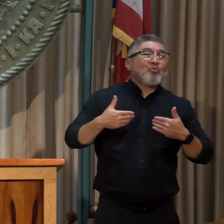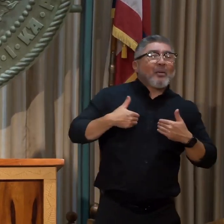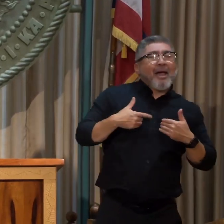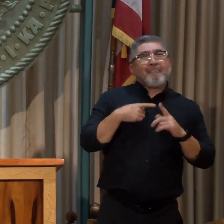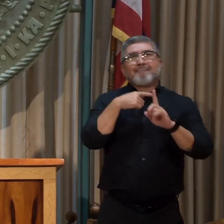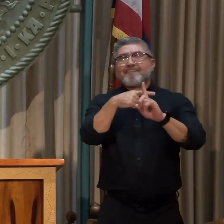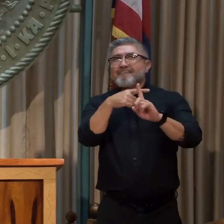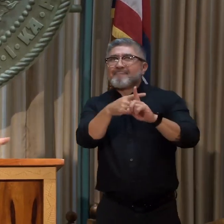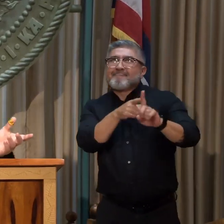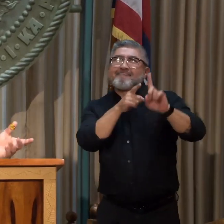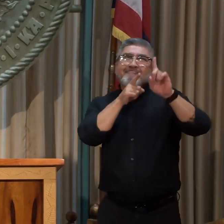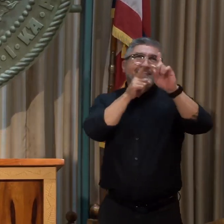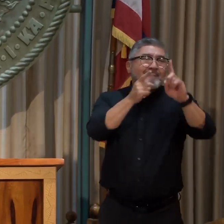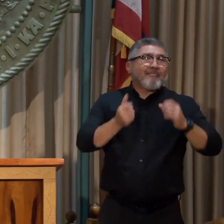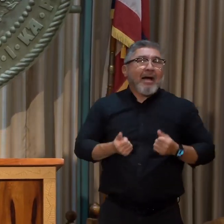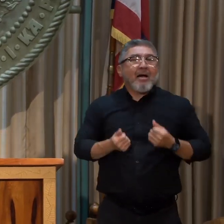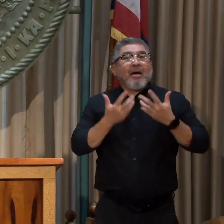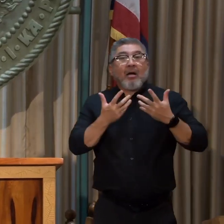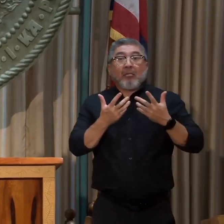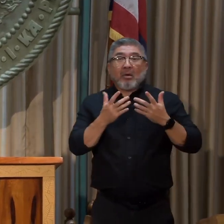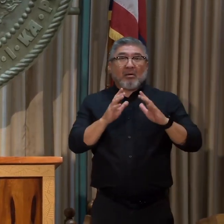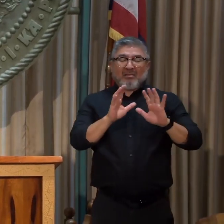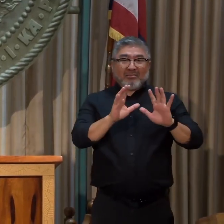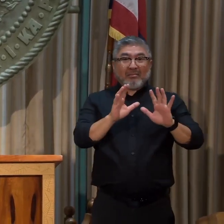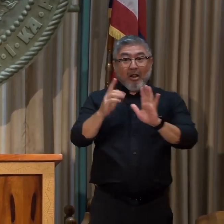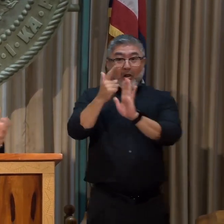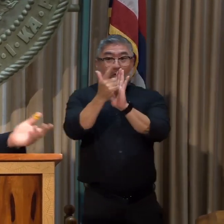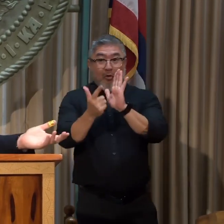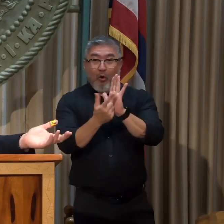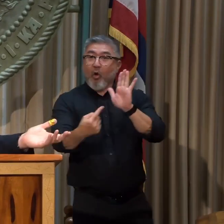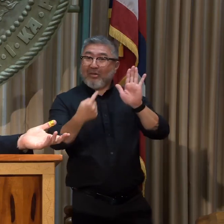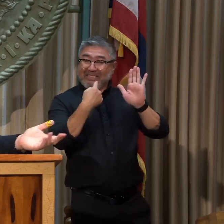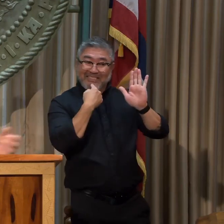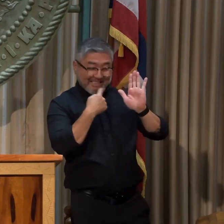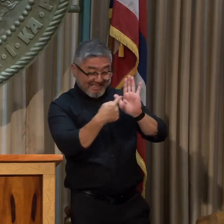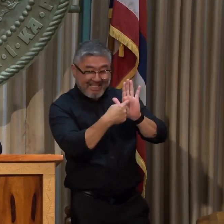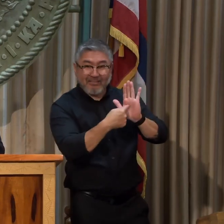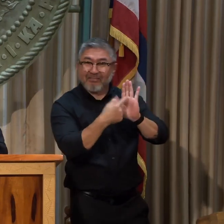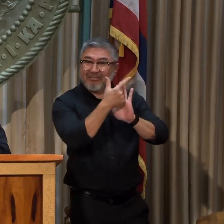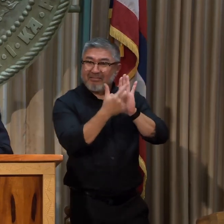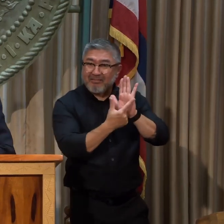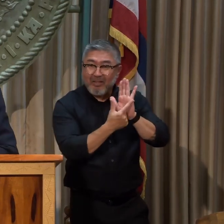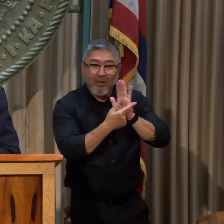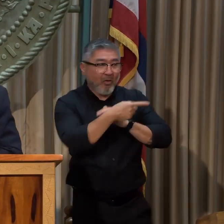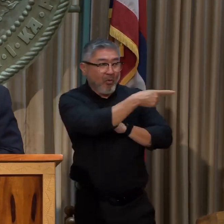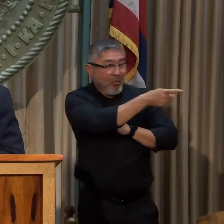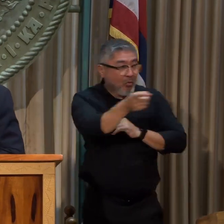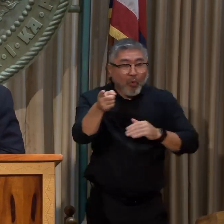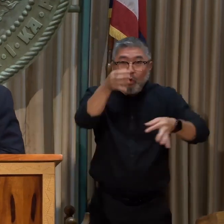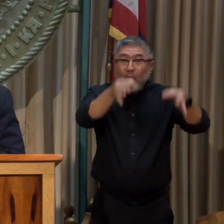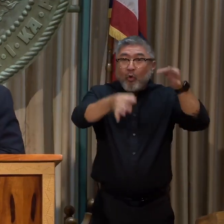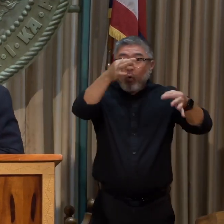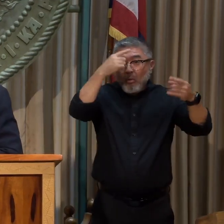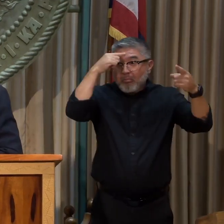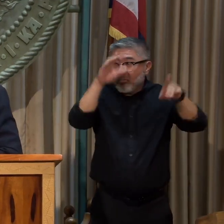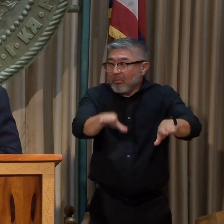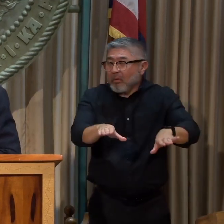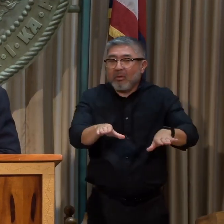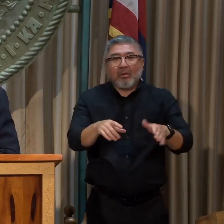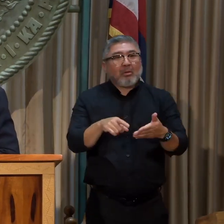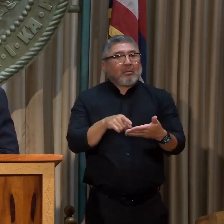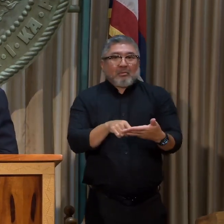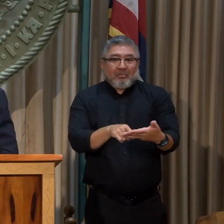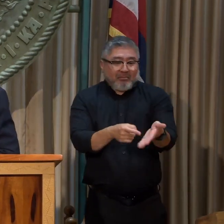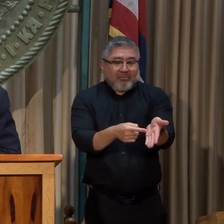are well spelled out in the law, whether through statute or through resolution, from my standpoint, it makes it easier